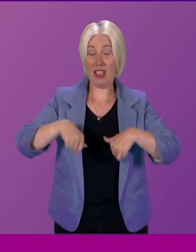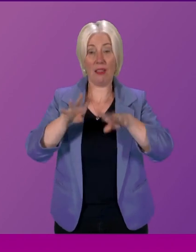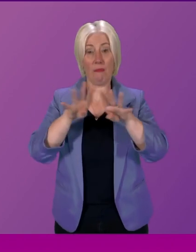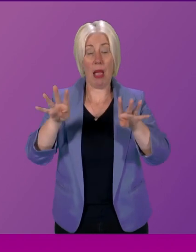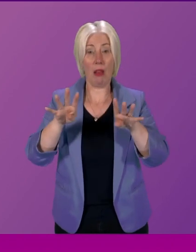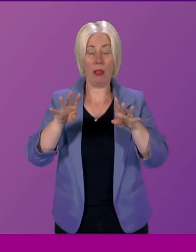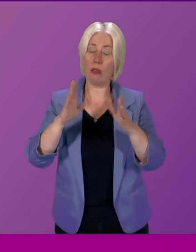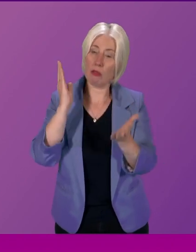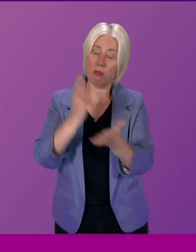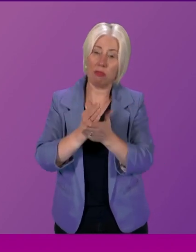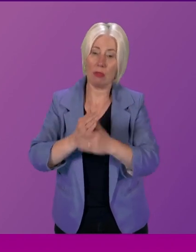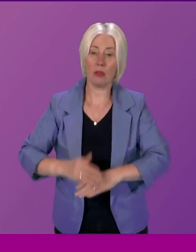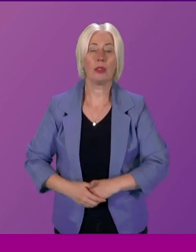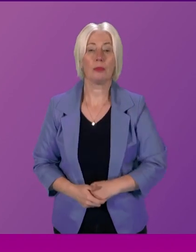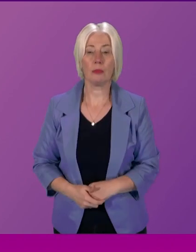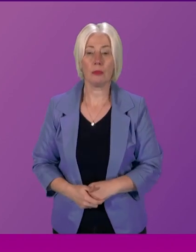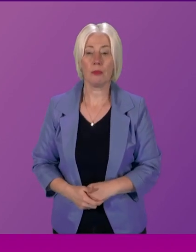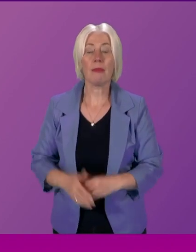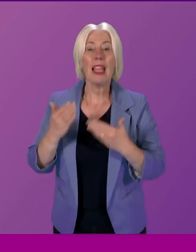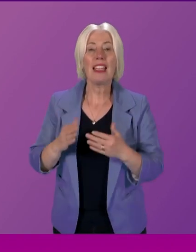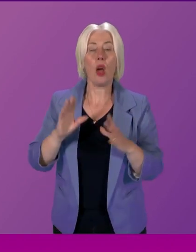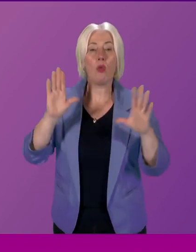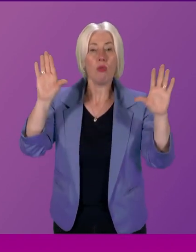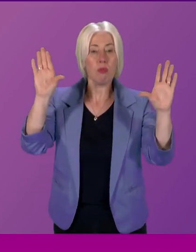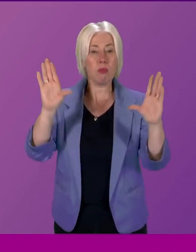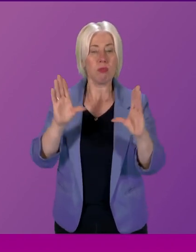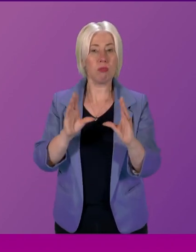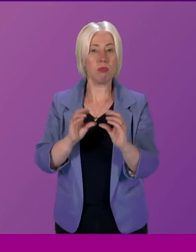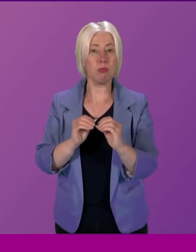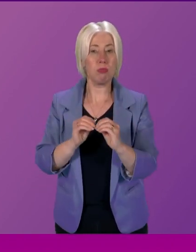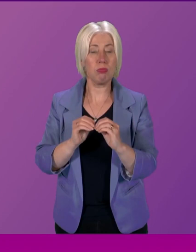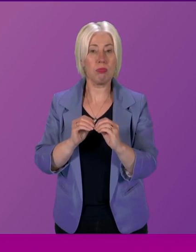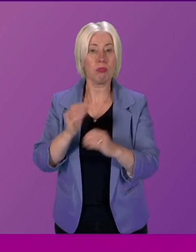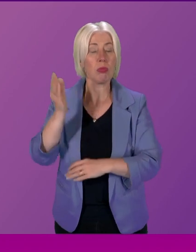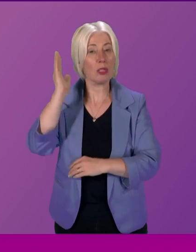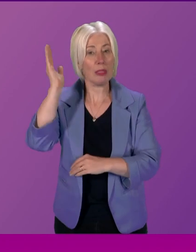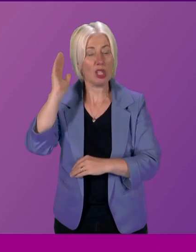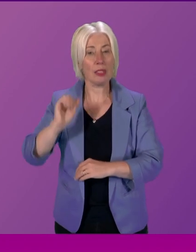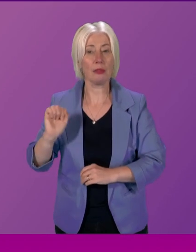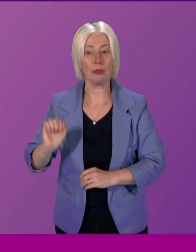thank you and we move to winding up speeches and I call on Paul O'Kane up to six minutes please